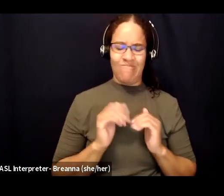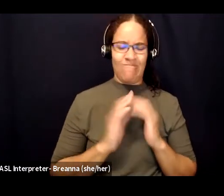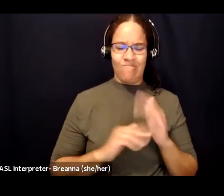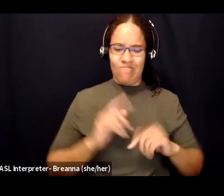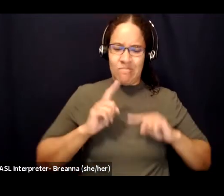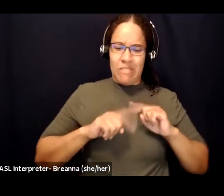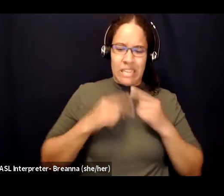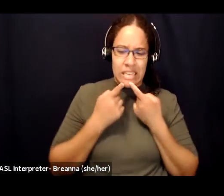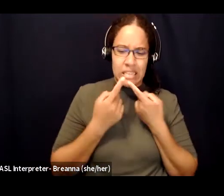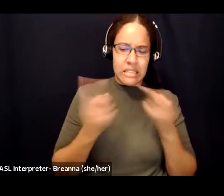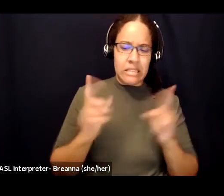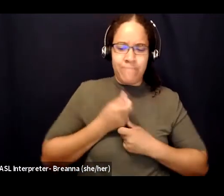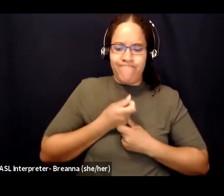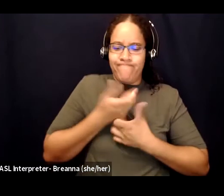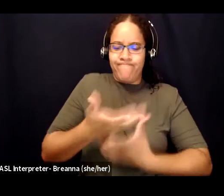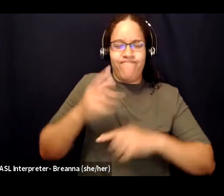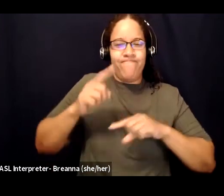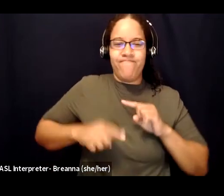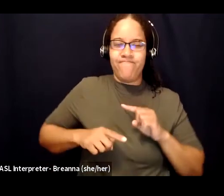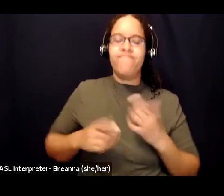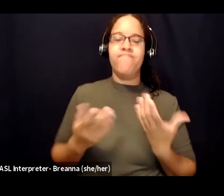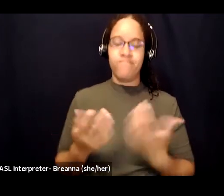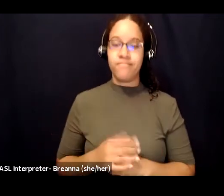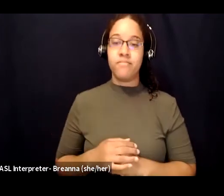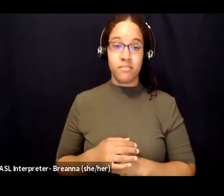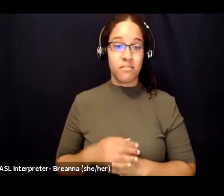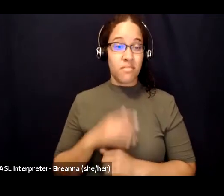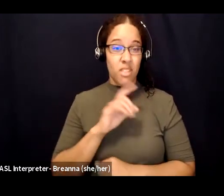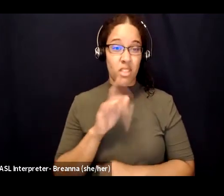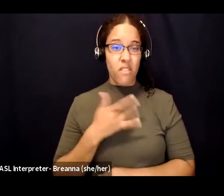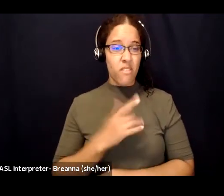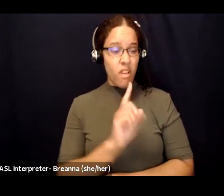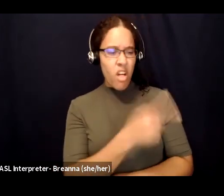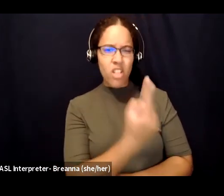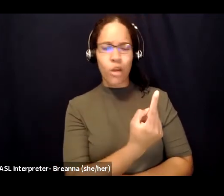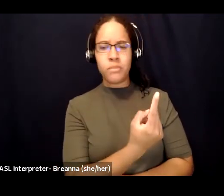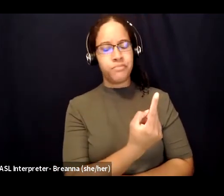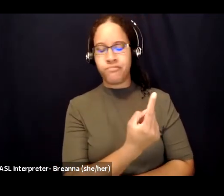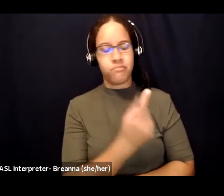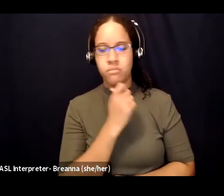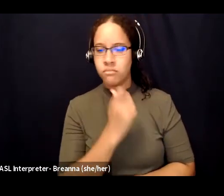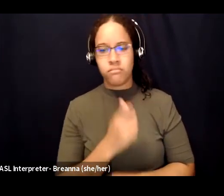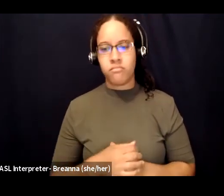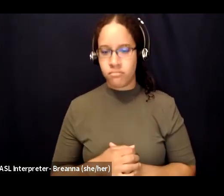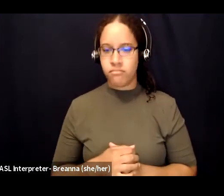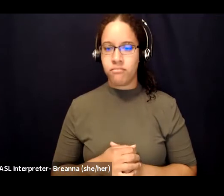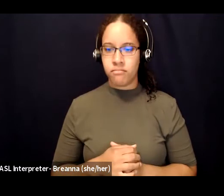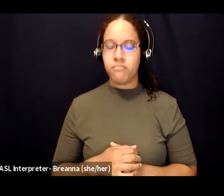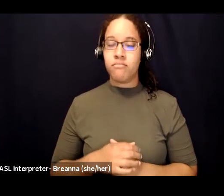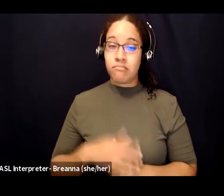about your experiences with abuse, please know that you're not alone. I think it's really important to memorize that these feelings are a part of the